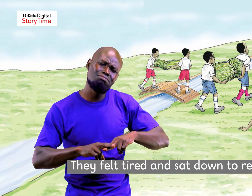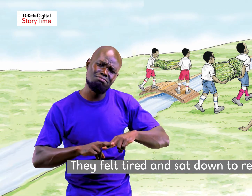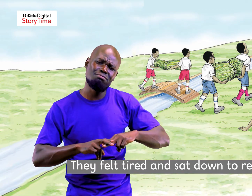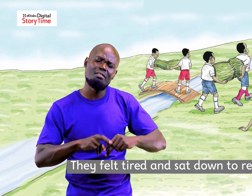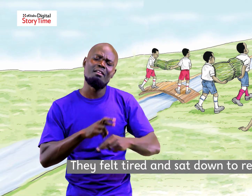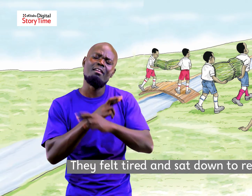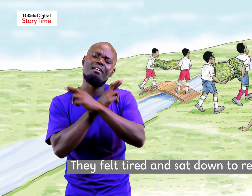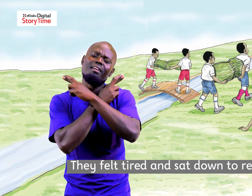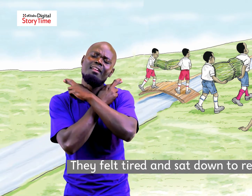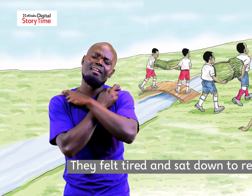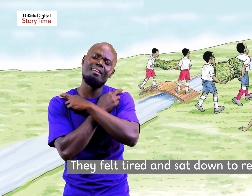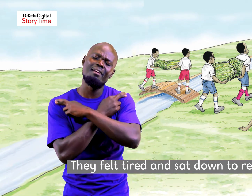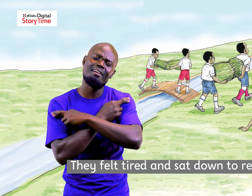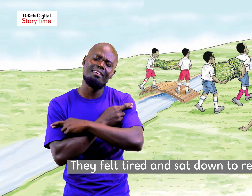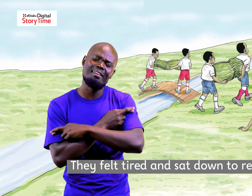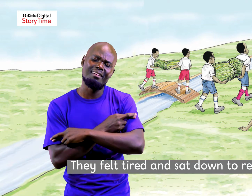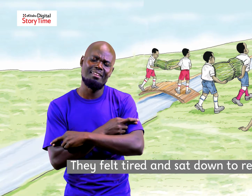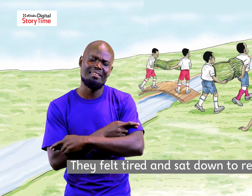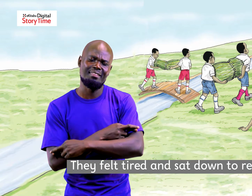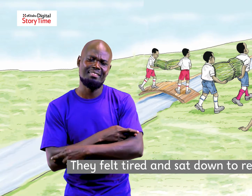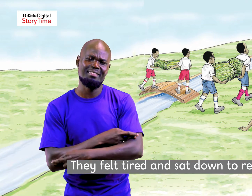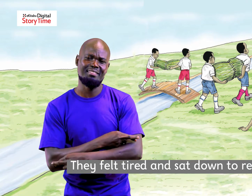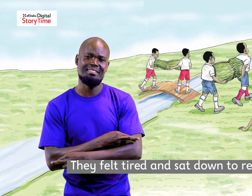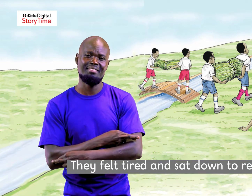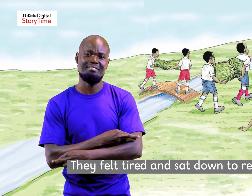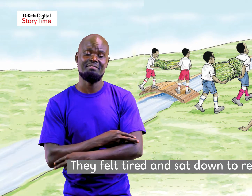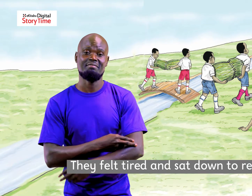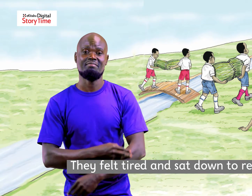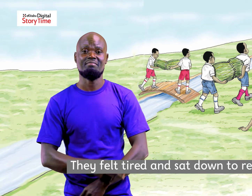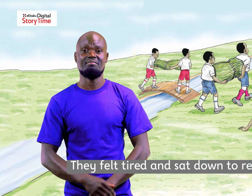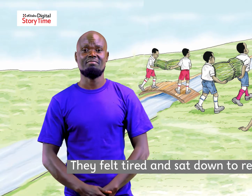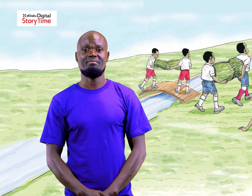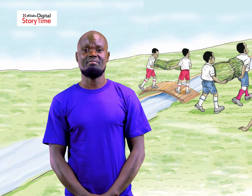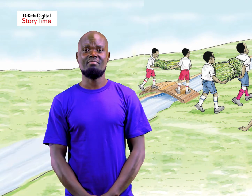they felt tired and sat down to rest